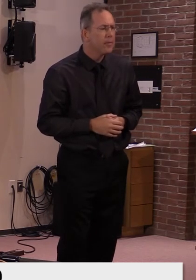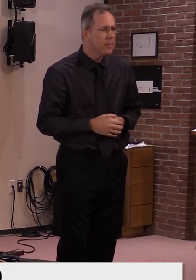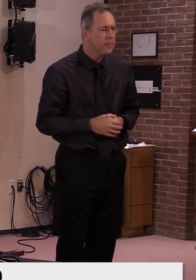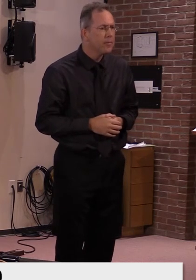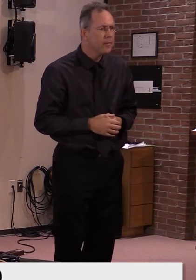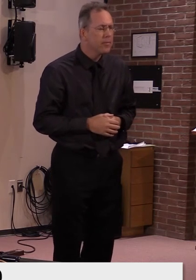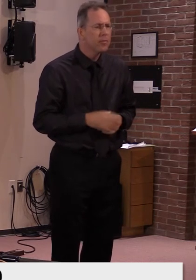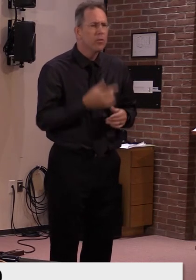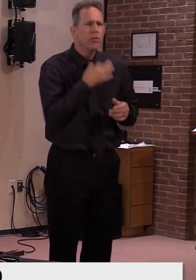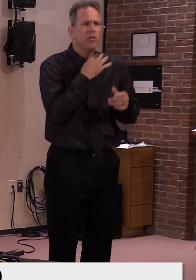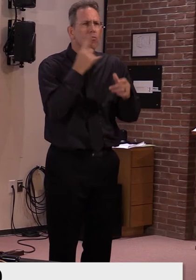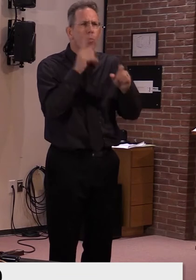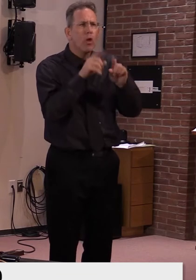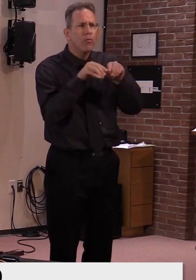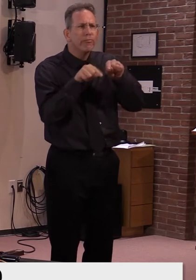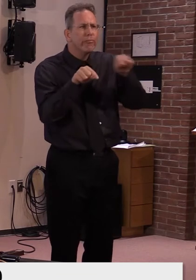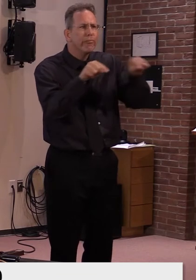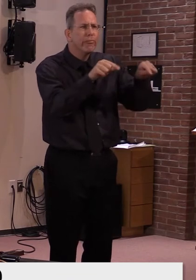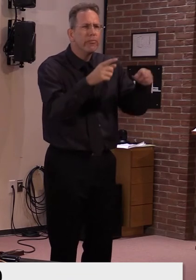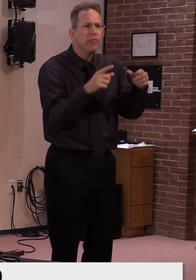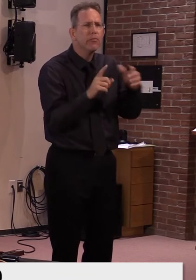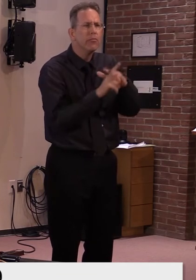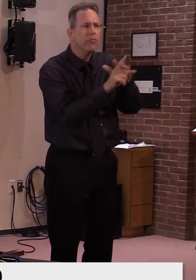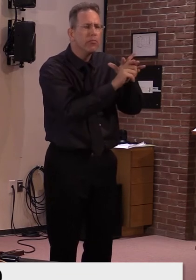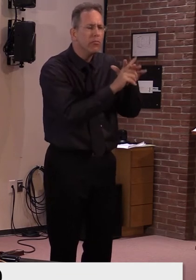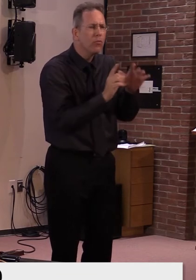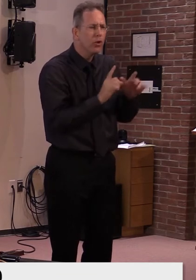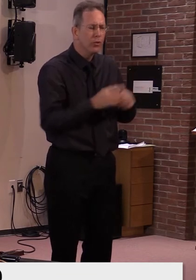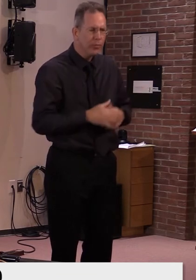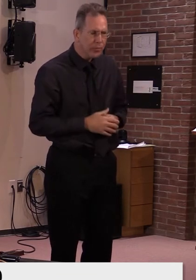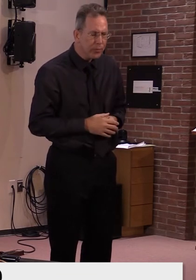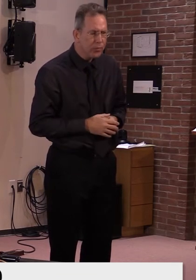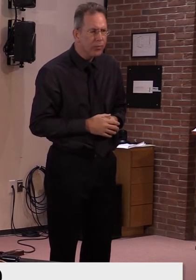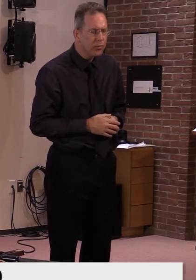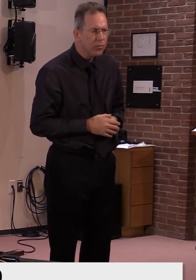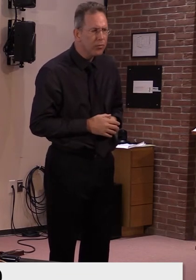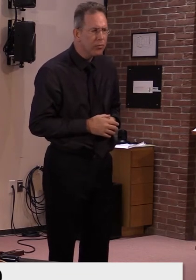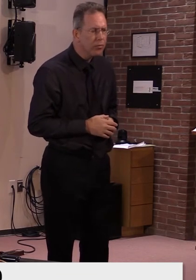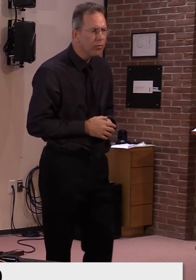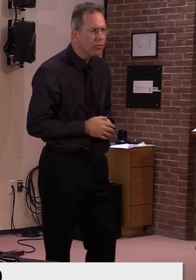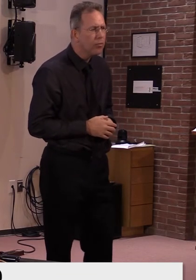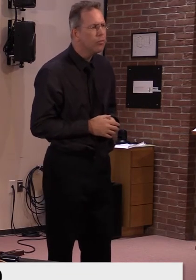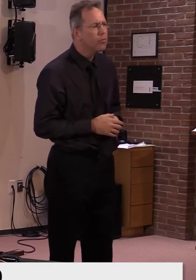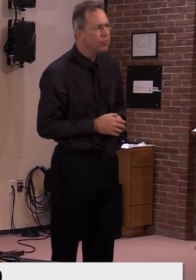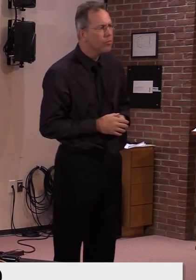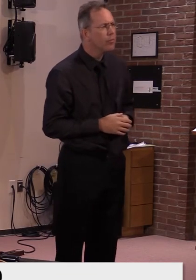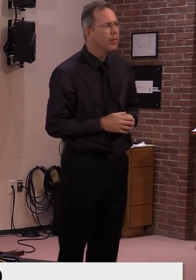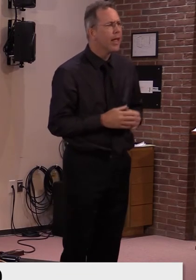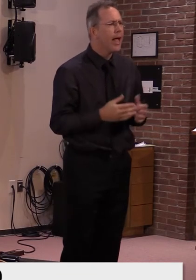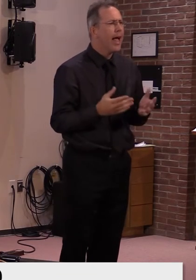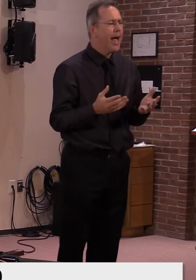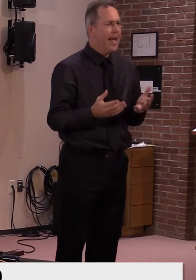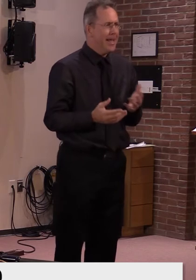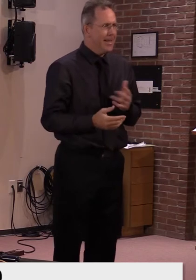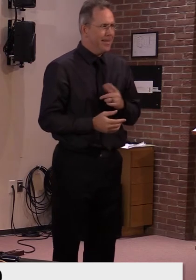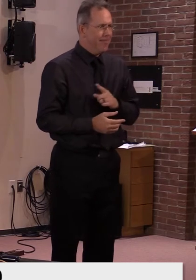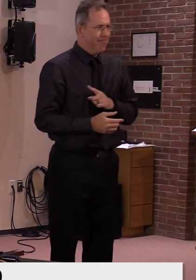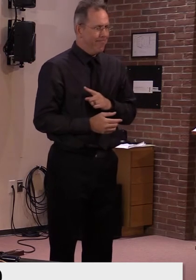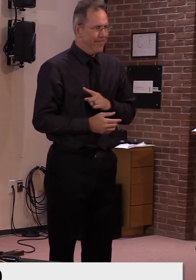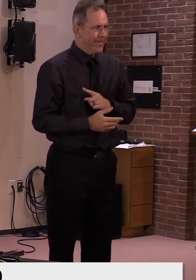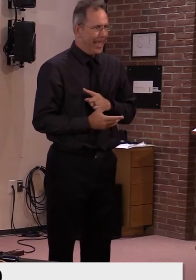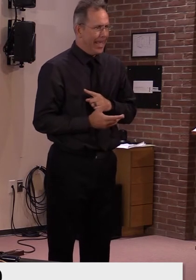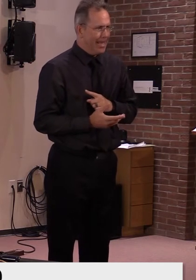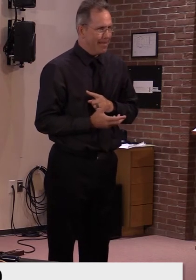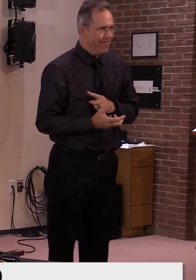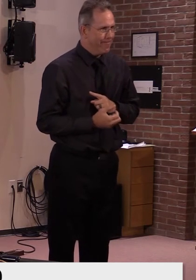cases that were associated with Legion. Yeah, I, um, I'm hesitant to say something off the top of my head. I,